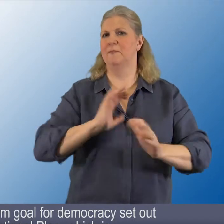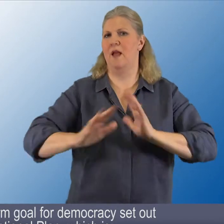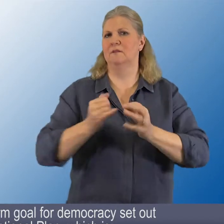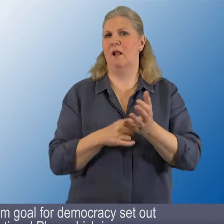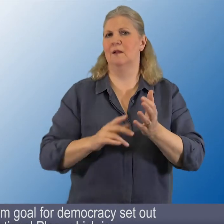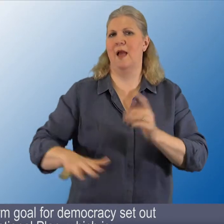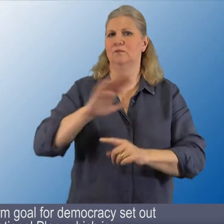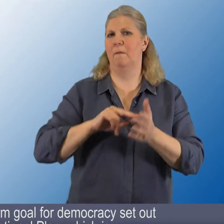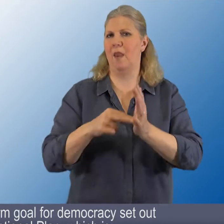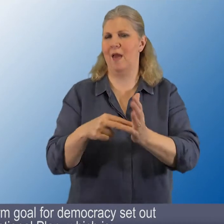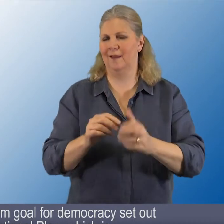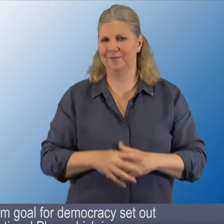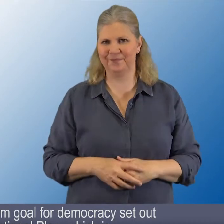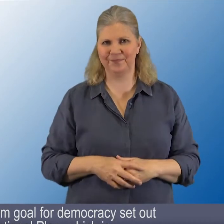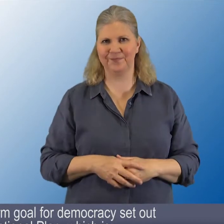BSL National Plan, which is